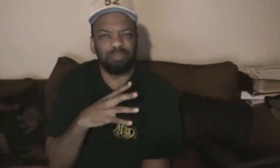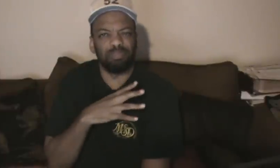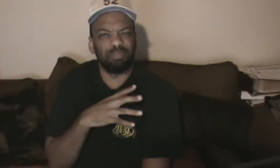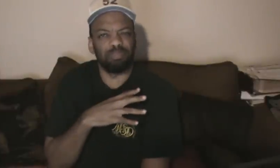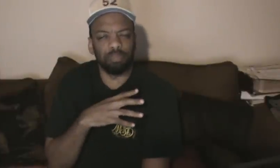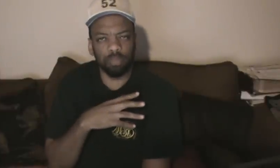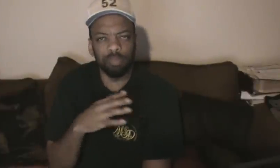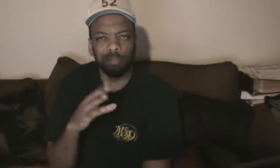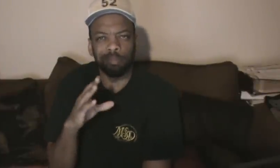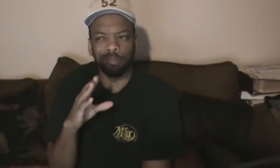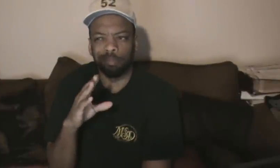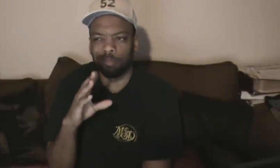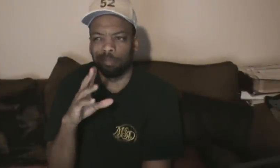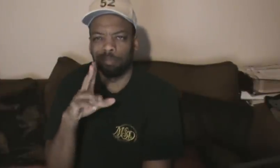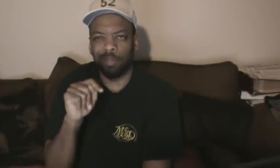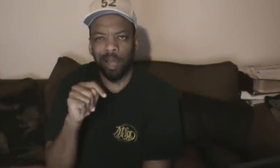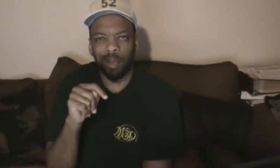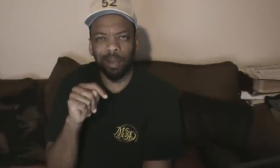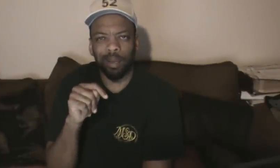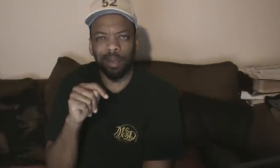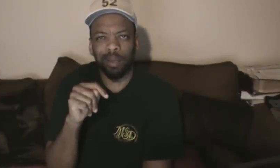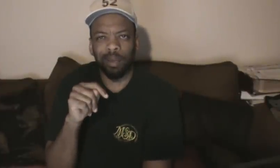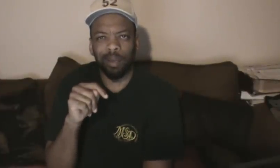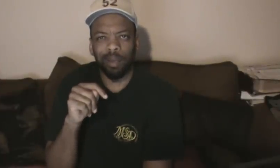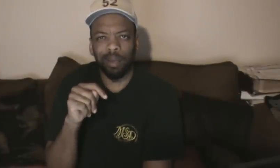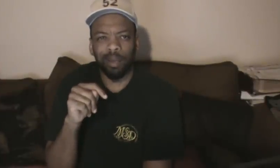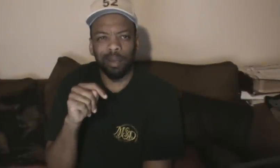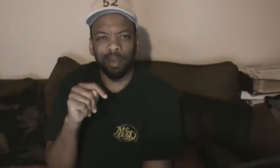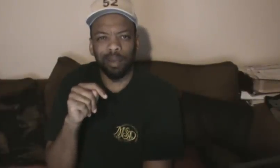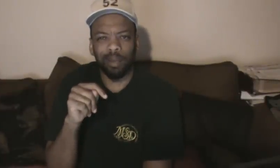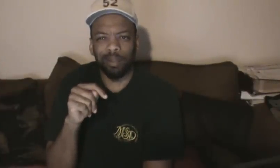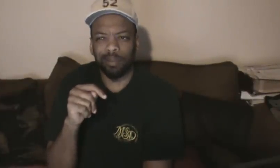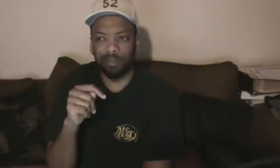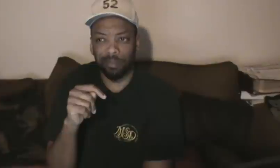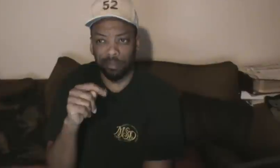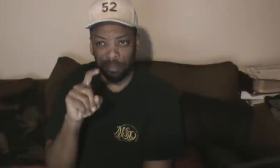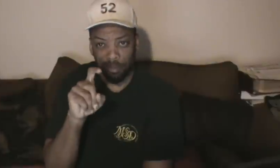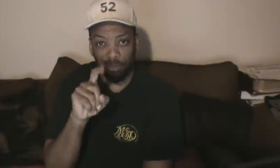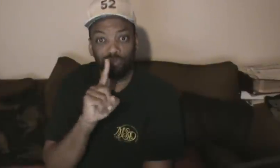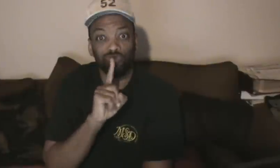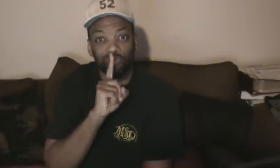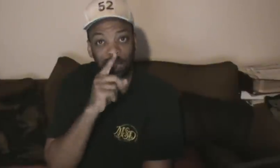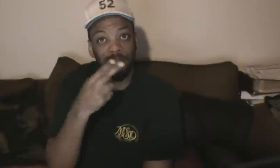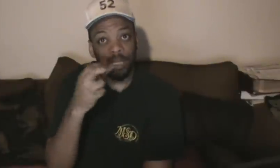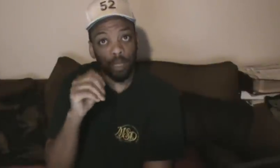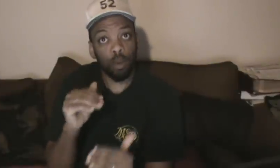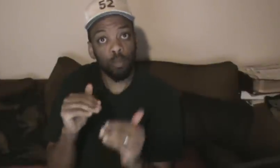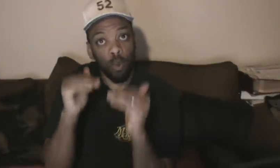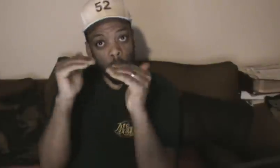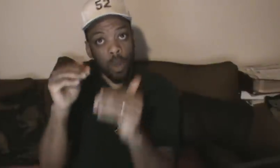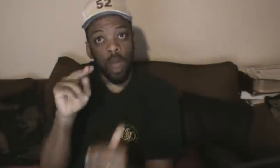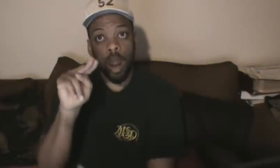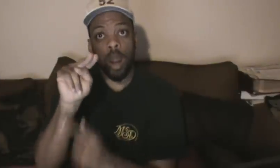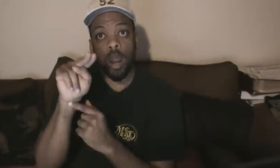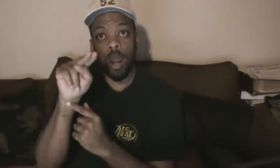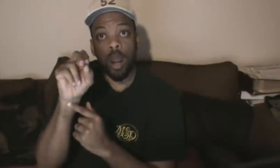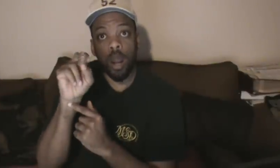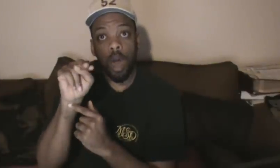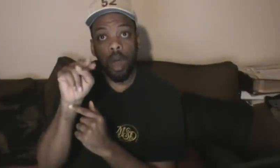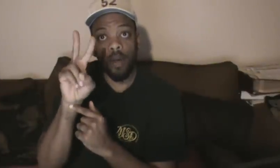It's a tremendous opportunity for the state and for Lincoln University. Nixon will present his entire budget plan tomorrow just